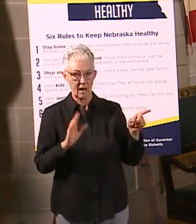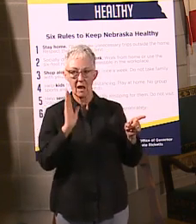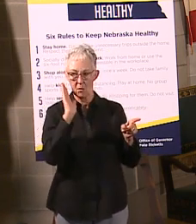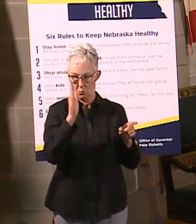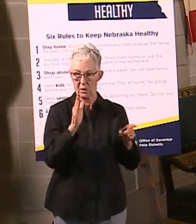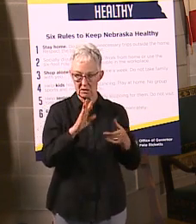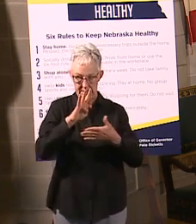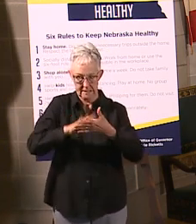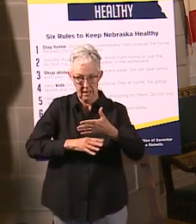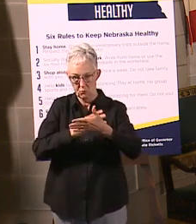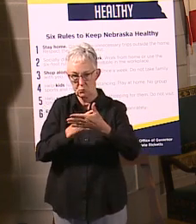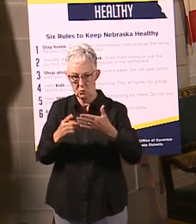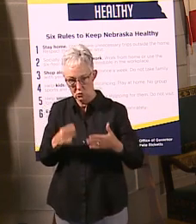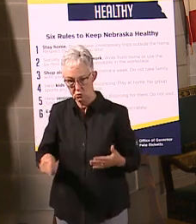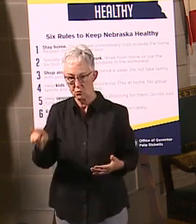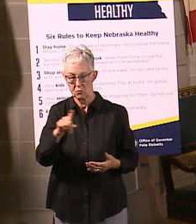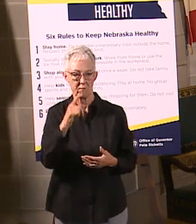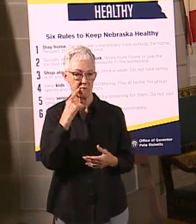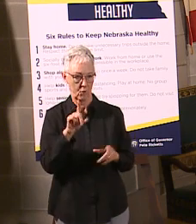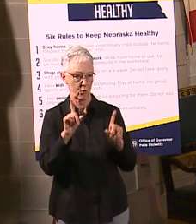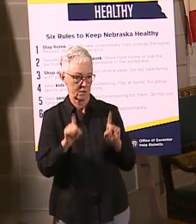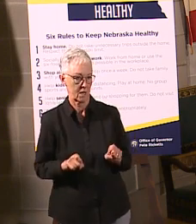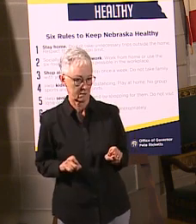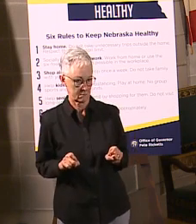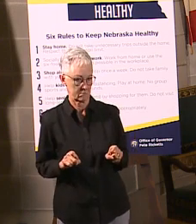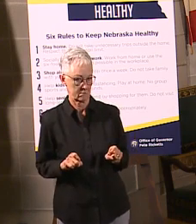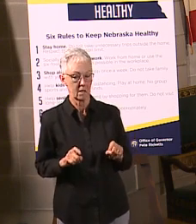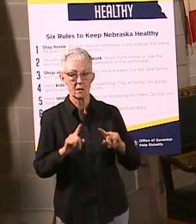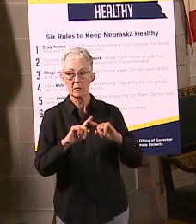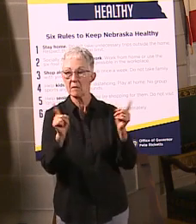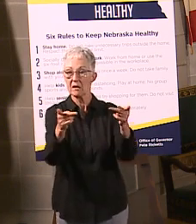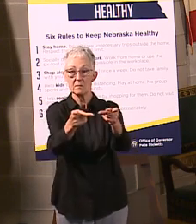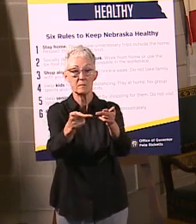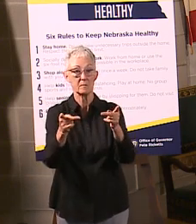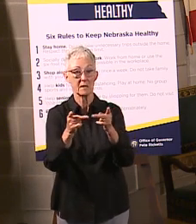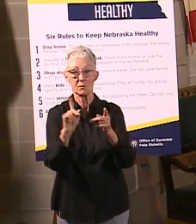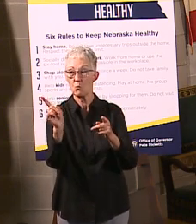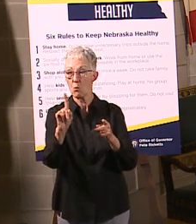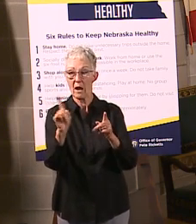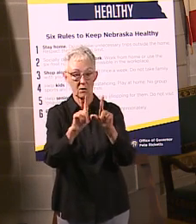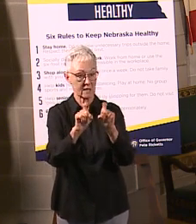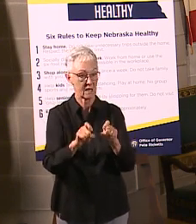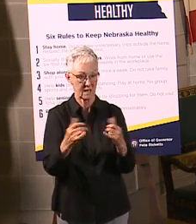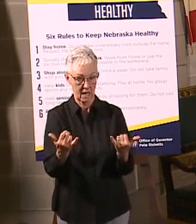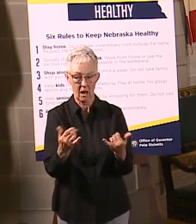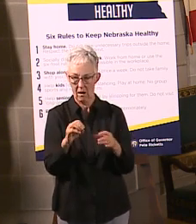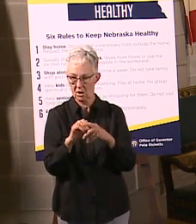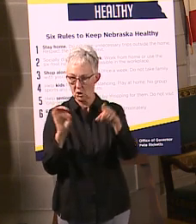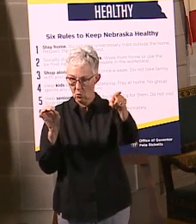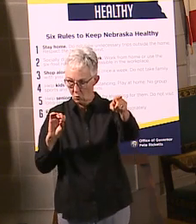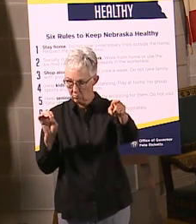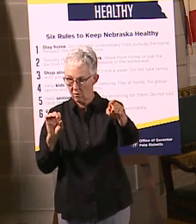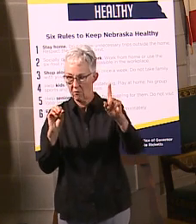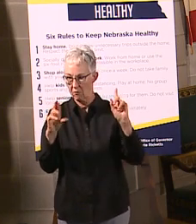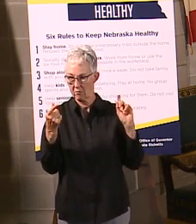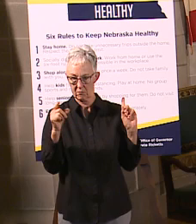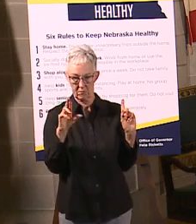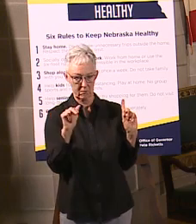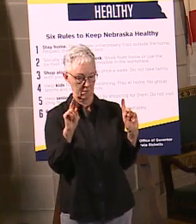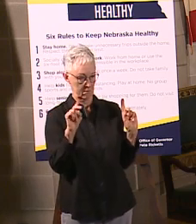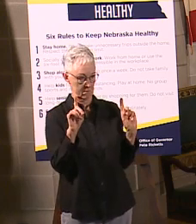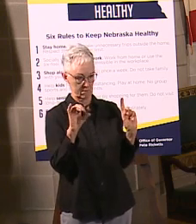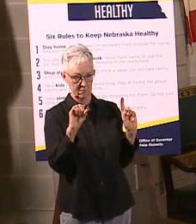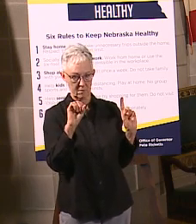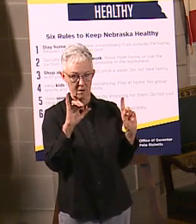Now, the schedule, the sites we have right now are Grand Island, Omaha, so if you are someplace else, you would have to travel to that. Or you can wait until there's a local testing